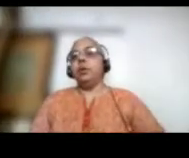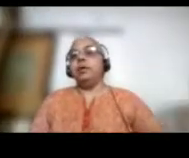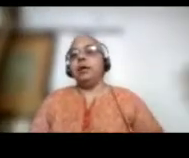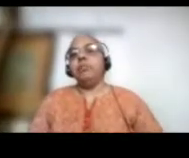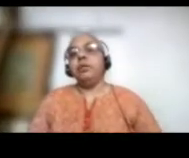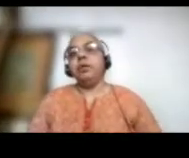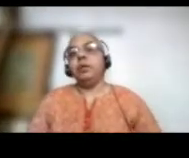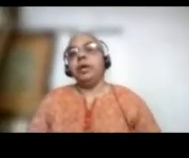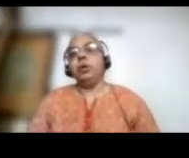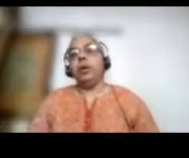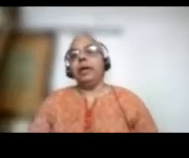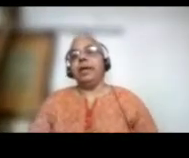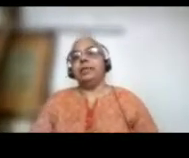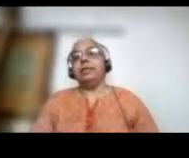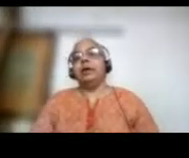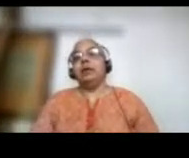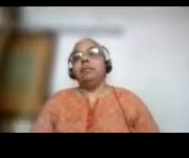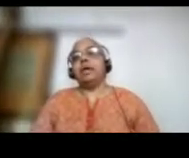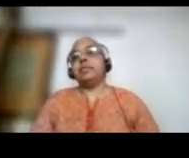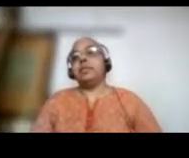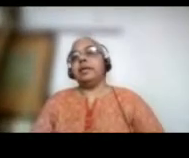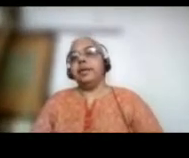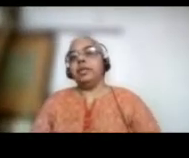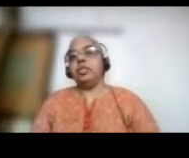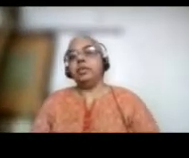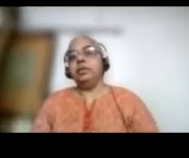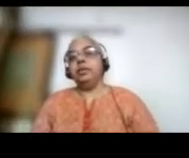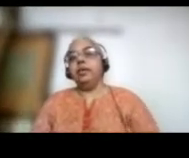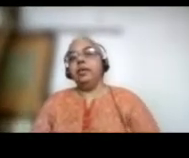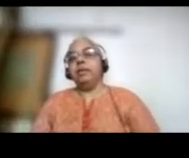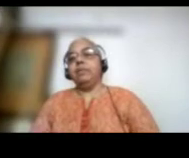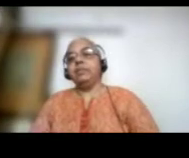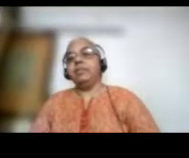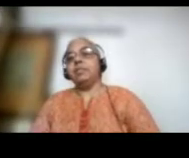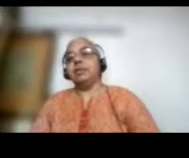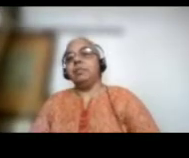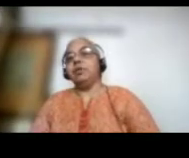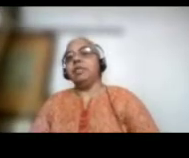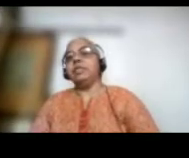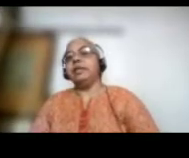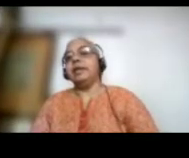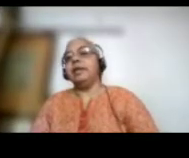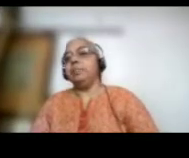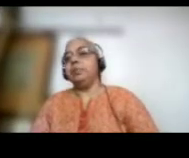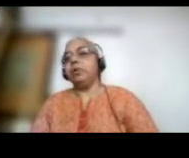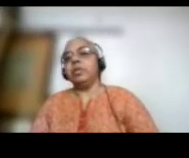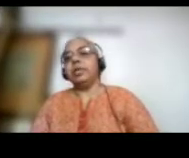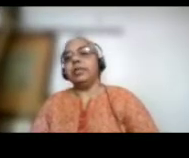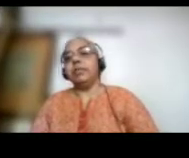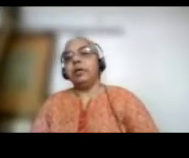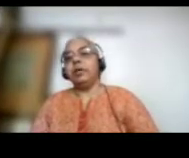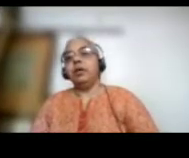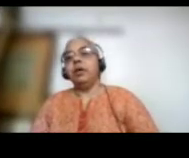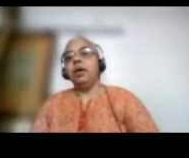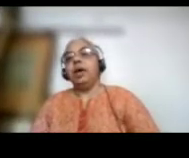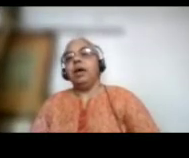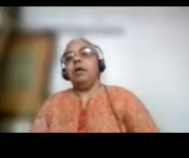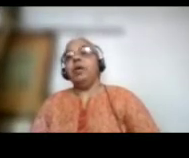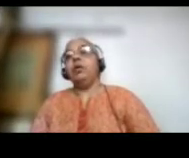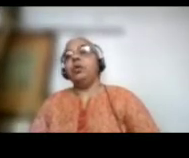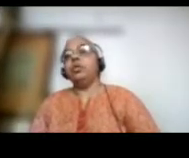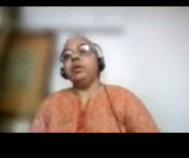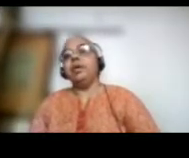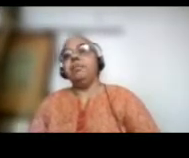So, Amrita, you can go ahead. Plastic collection. This is the community cleaning project every year.